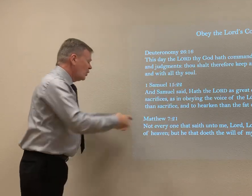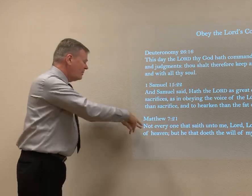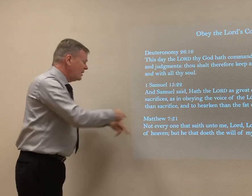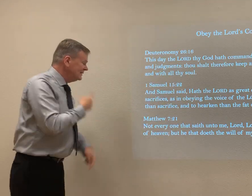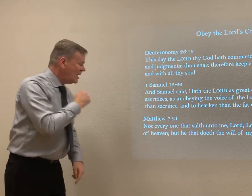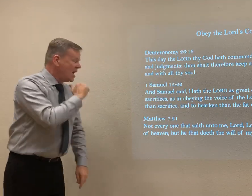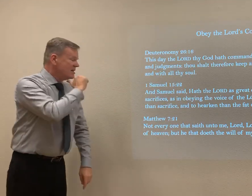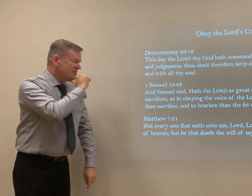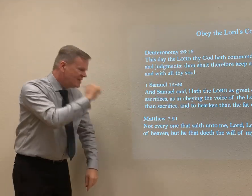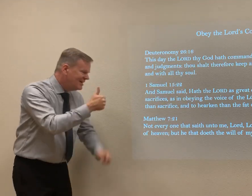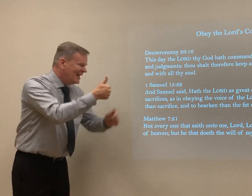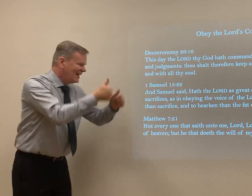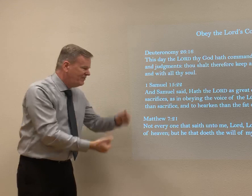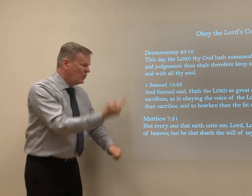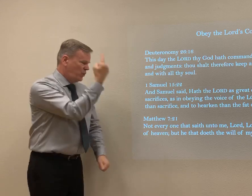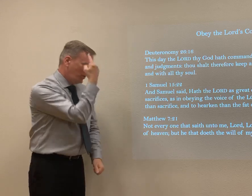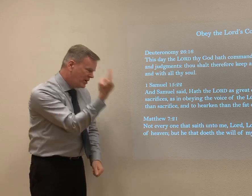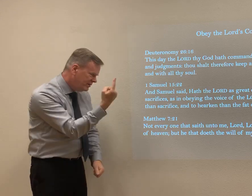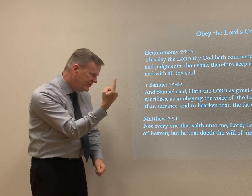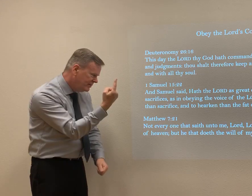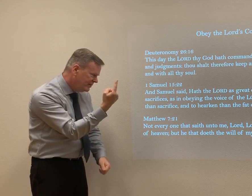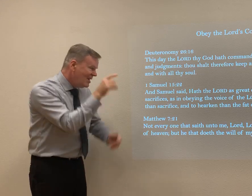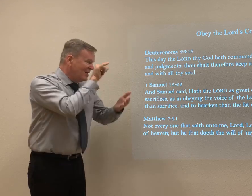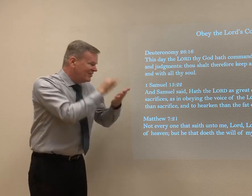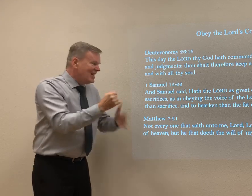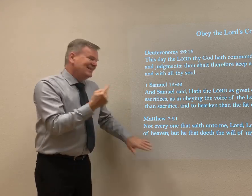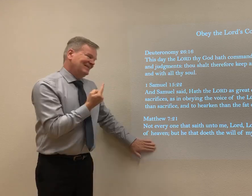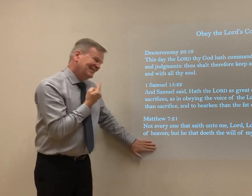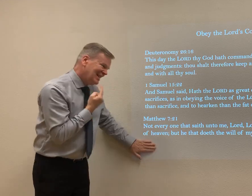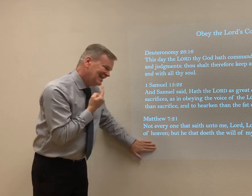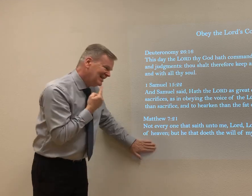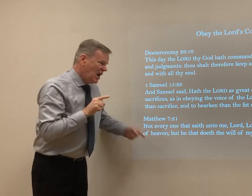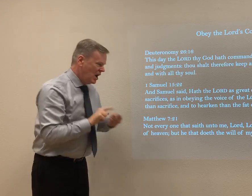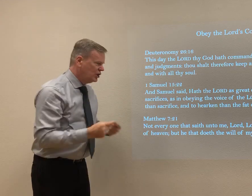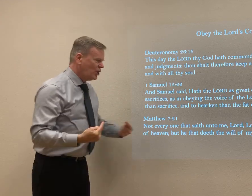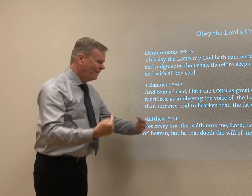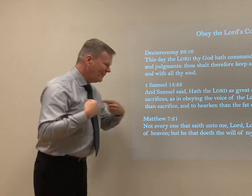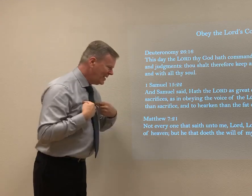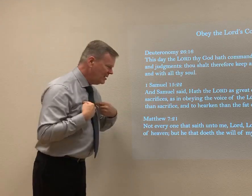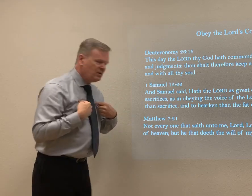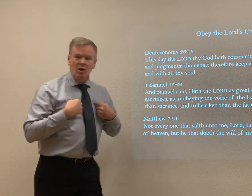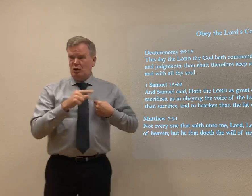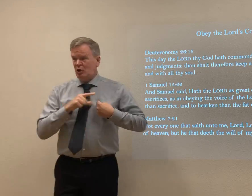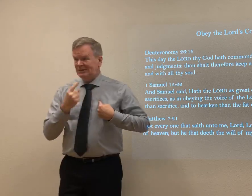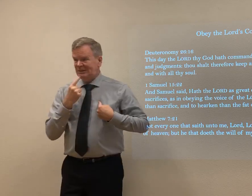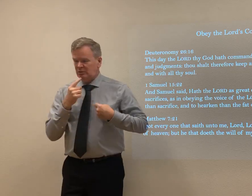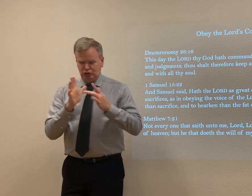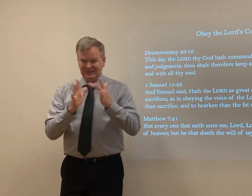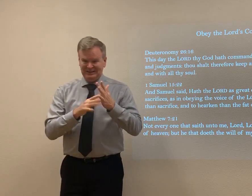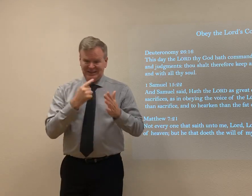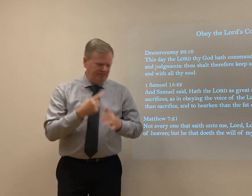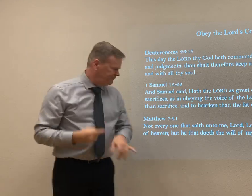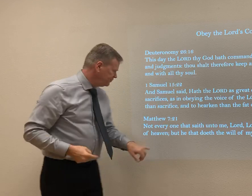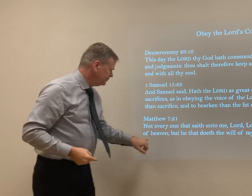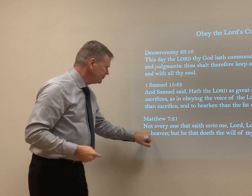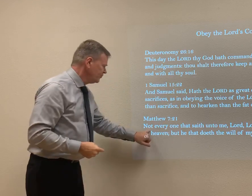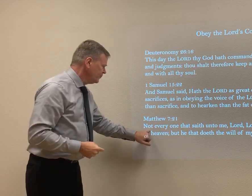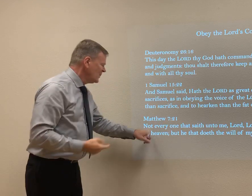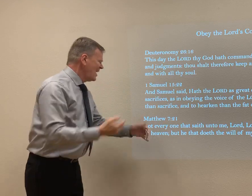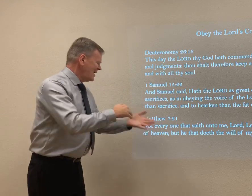chapter 7, verse 21 of Matthew says, Not everyone that saith unto me. This is the Lord. Not everyone